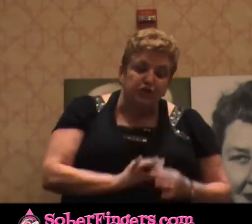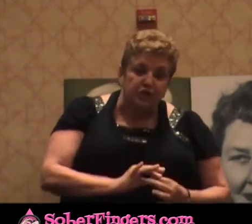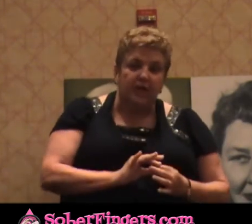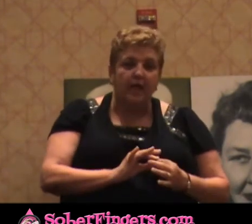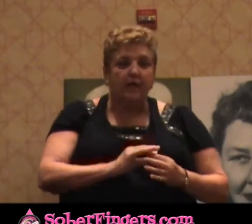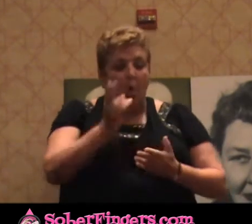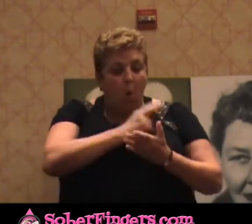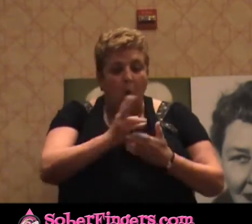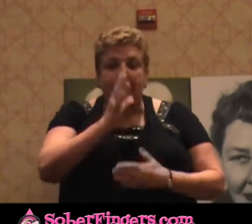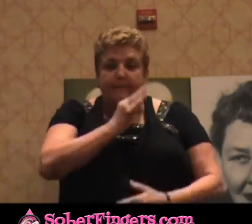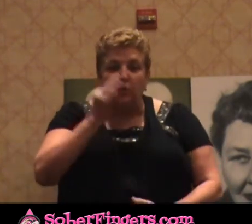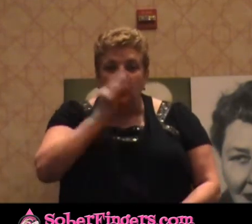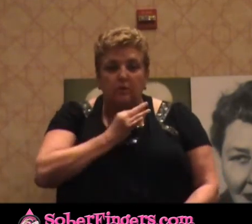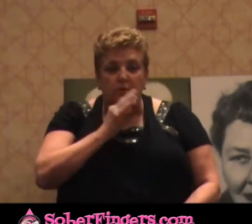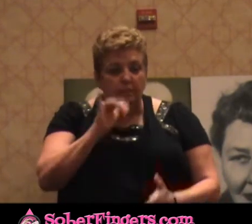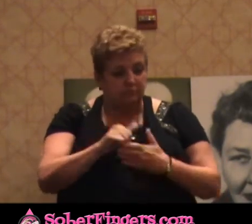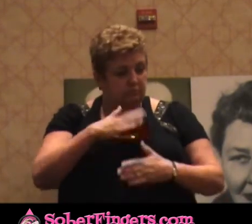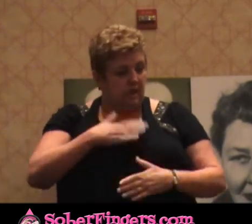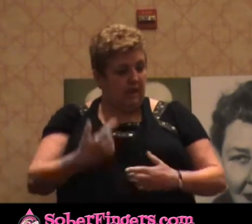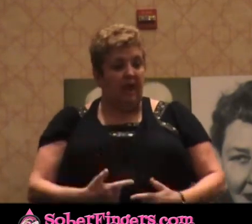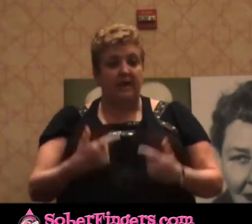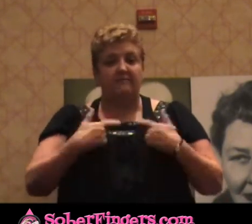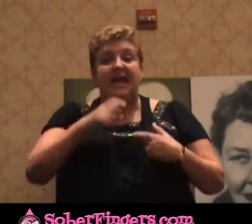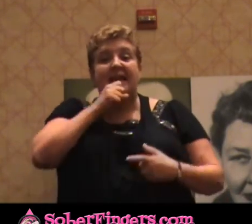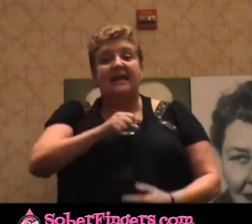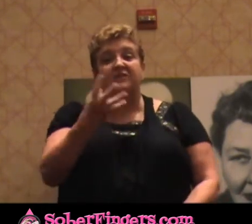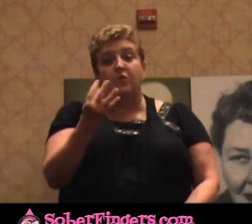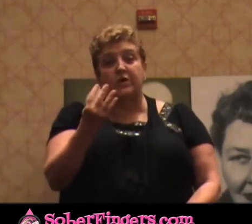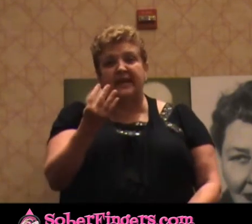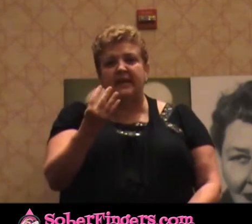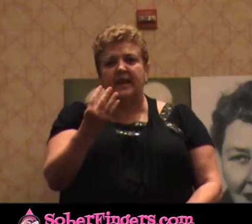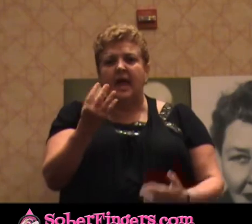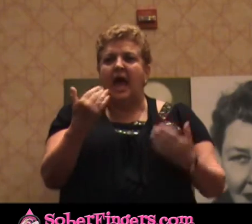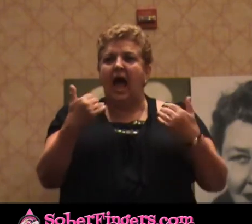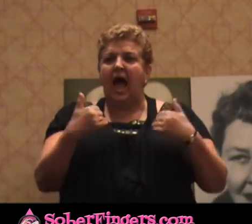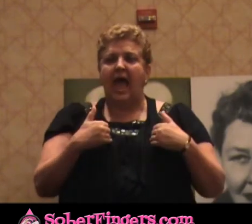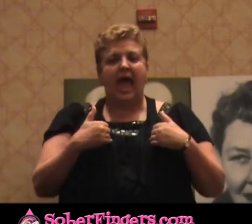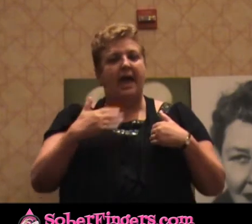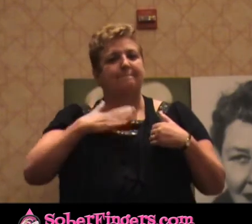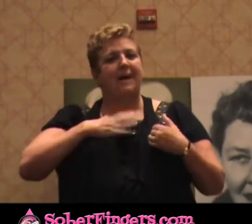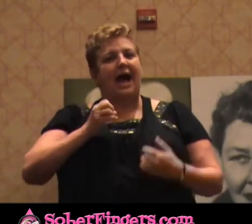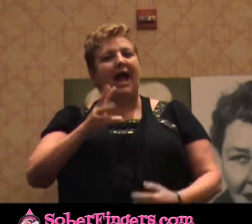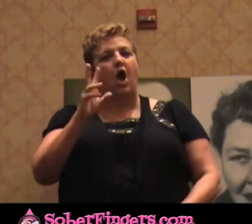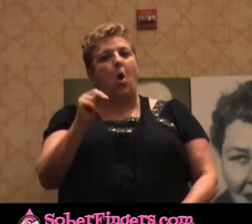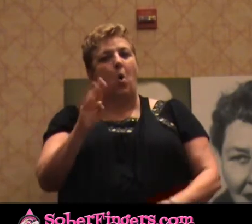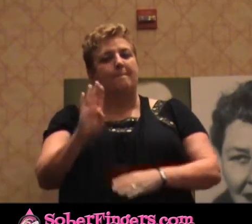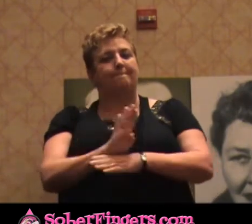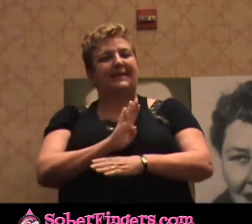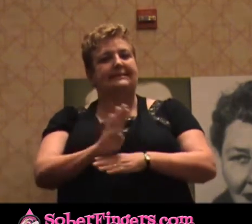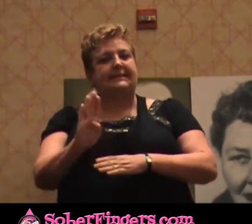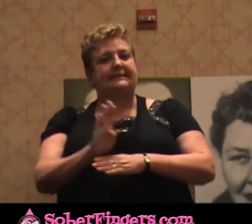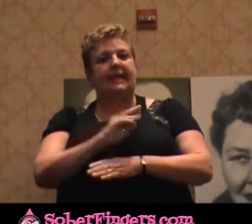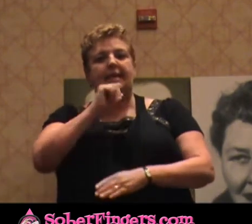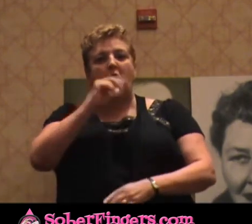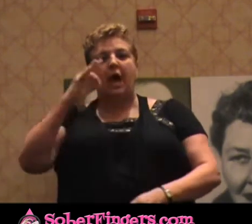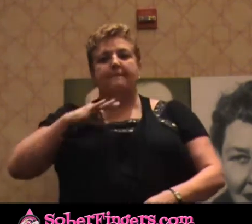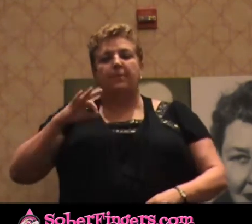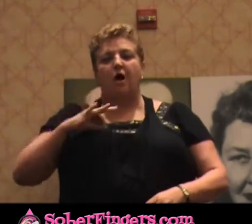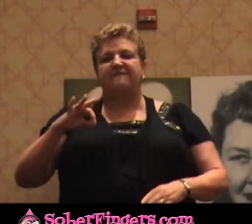I have my own business at the age of 14. It's a non-profit agency. And then later on in years, I'm down in Wall Street. And I'm